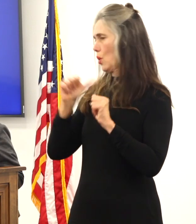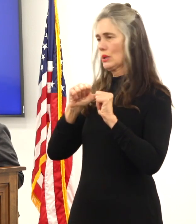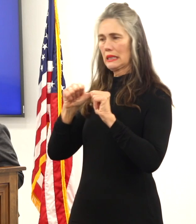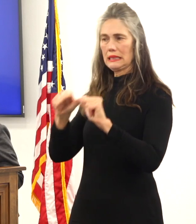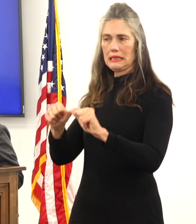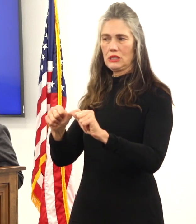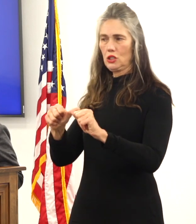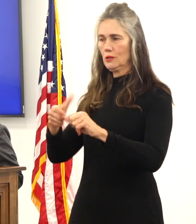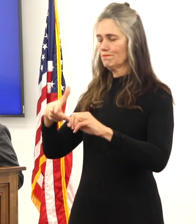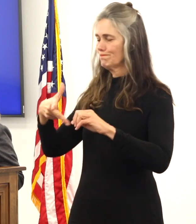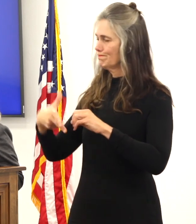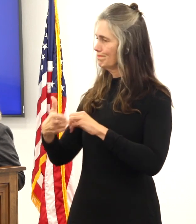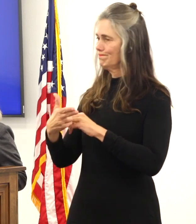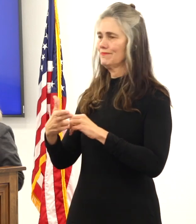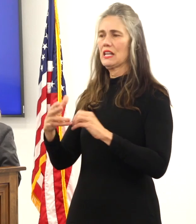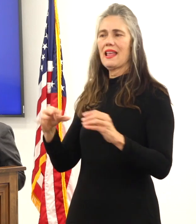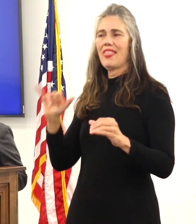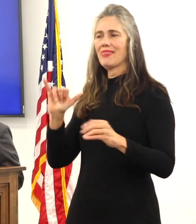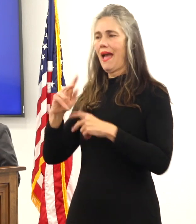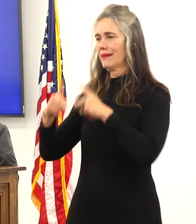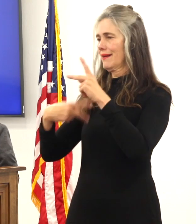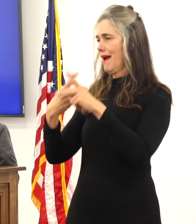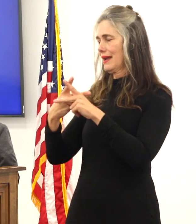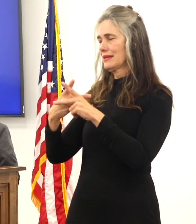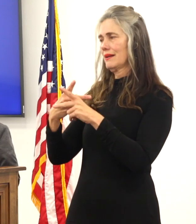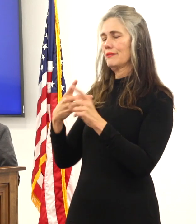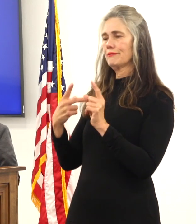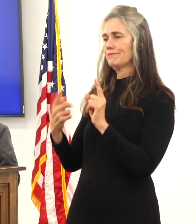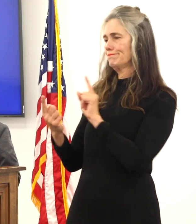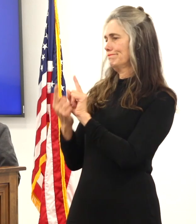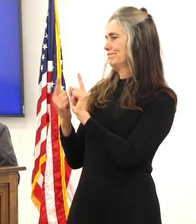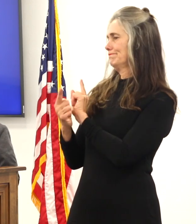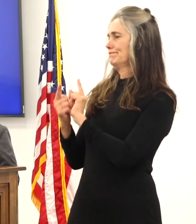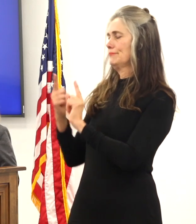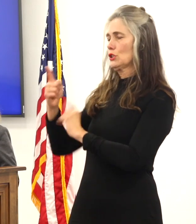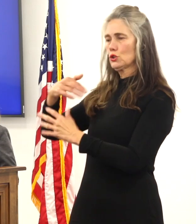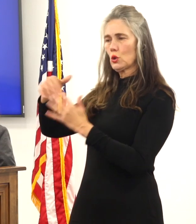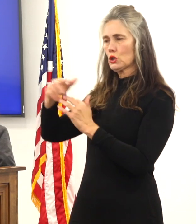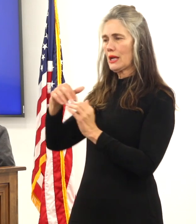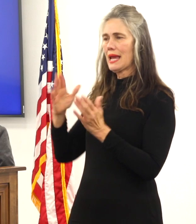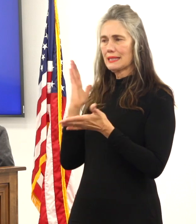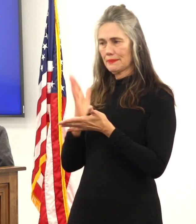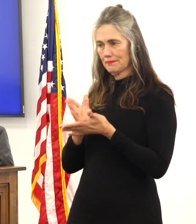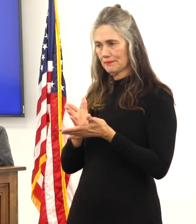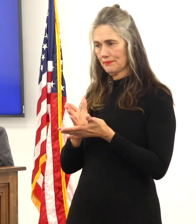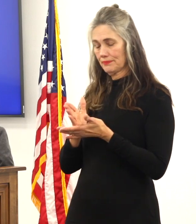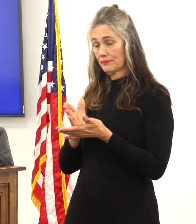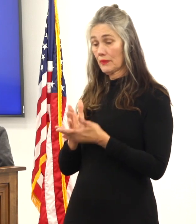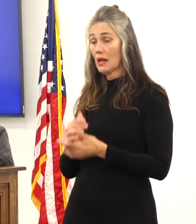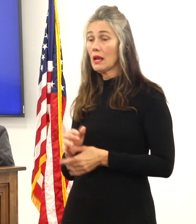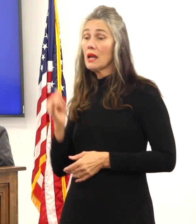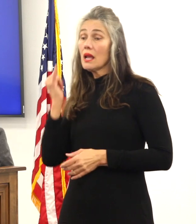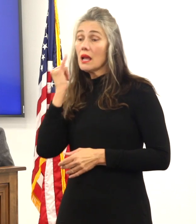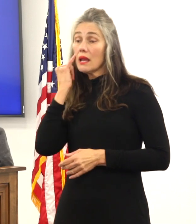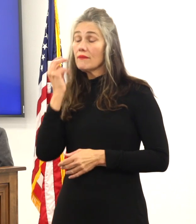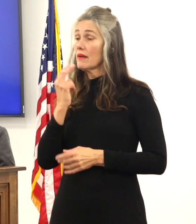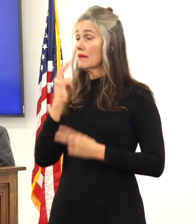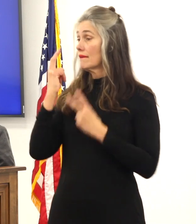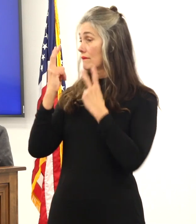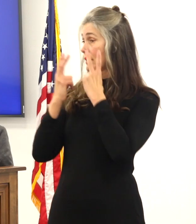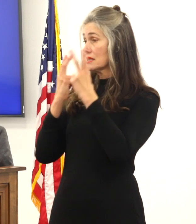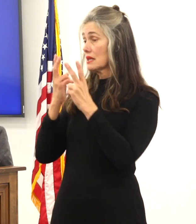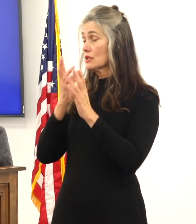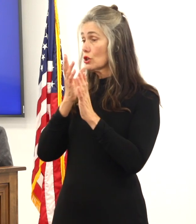of socializing with with respect to visiting grandparents visiting